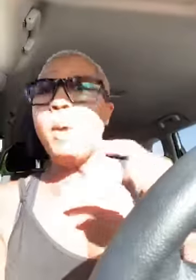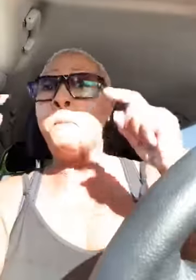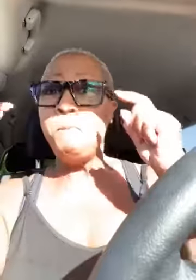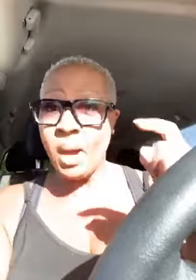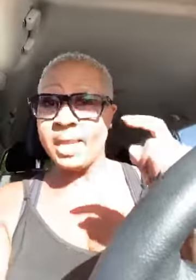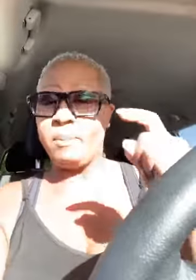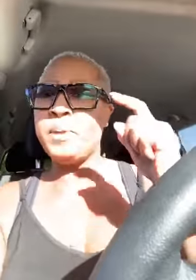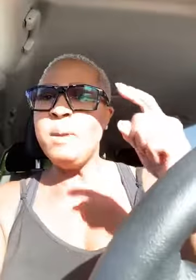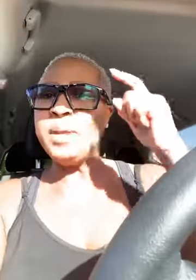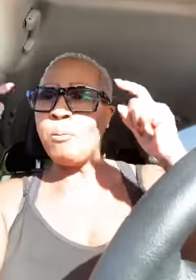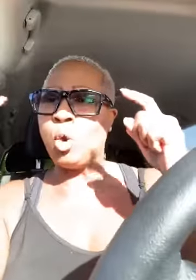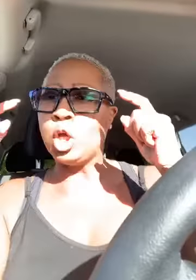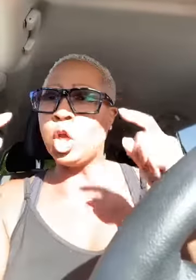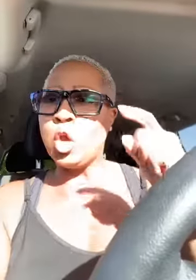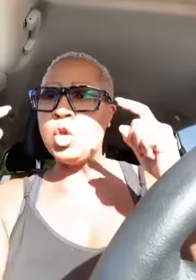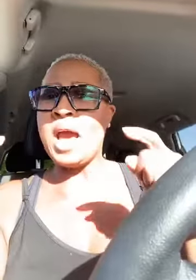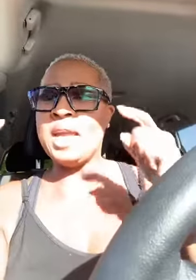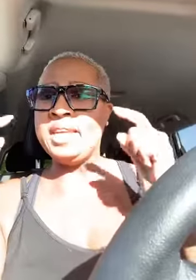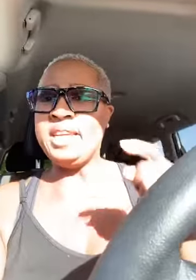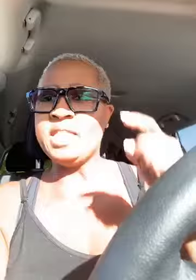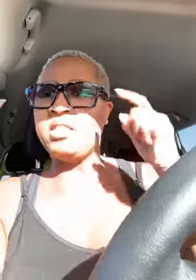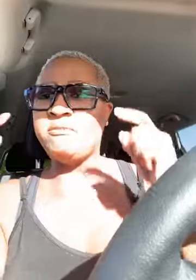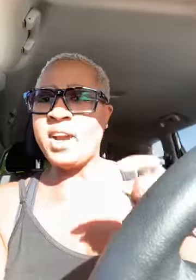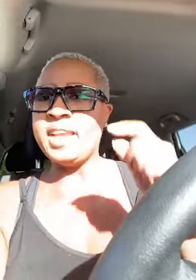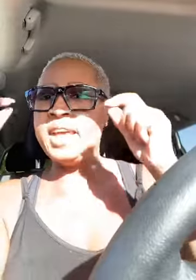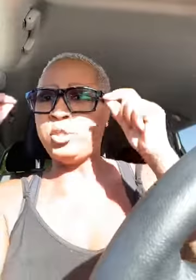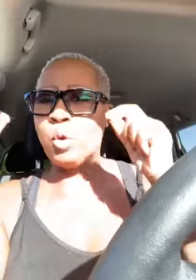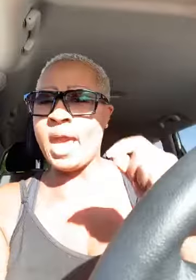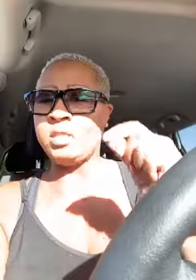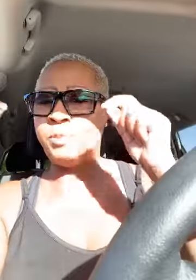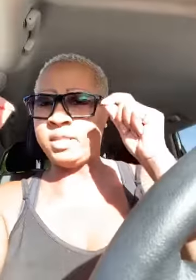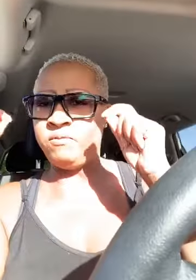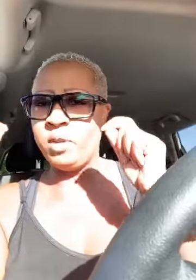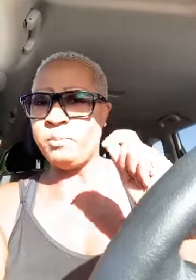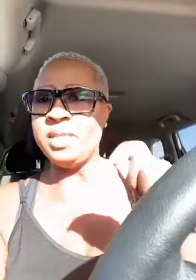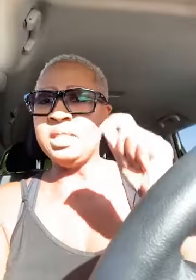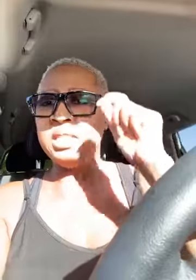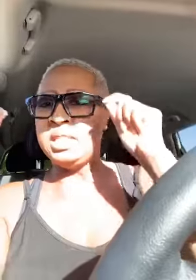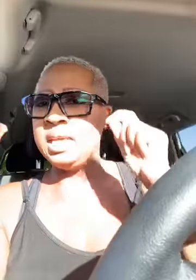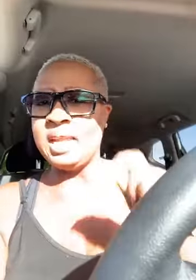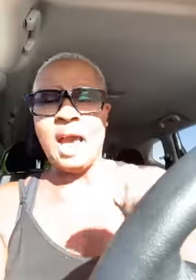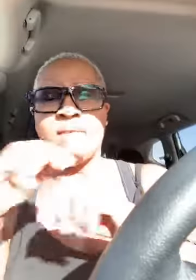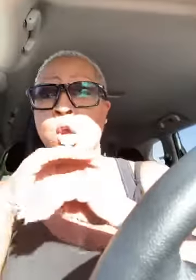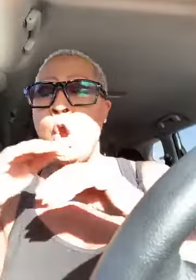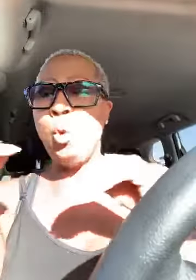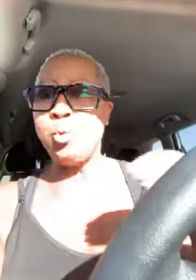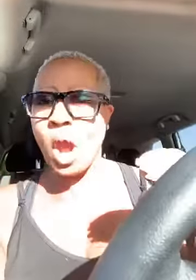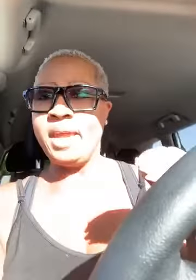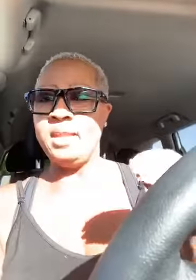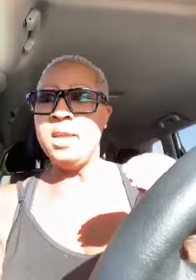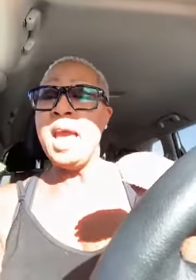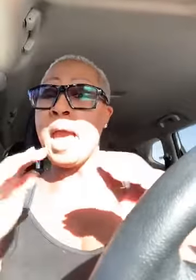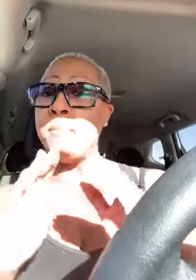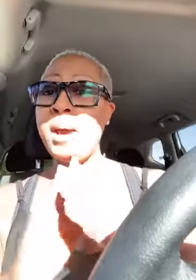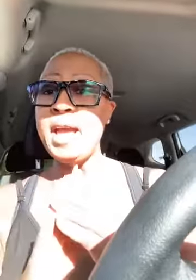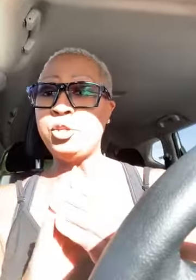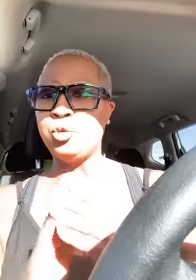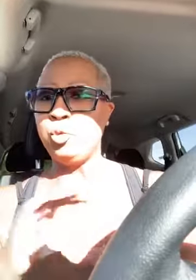money people that want to learn how to get the financial aspect of their businesses their lives right and mind you